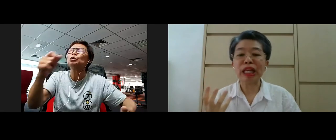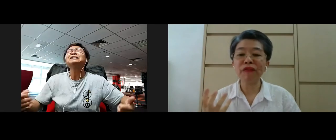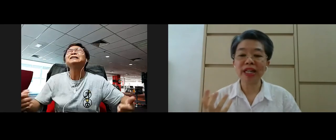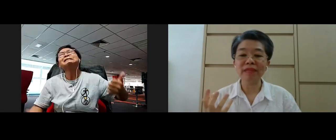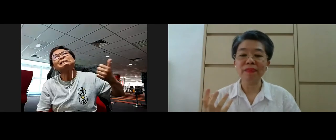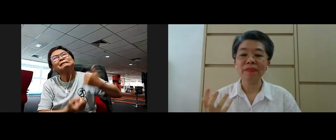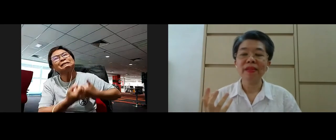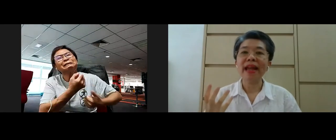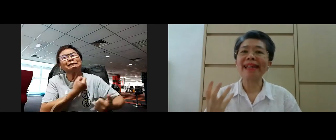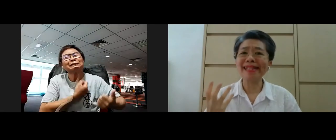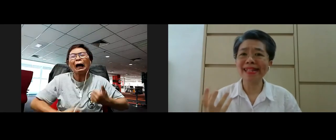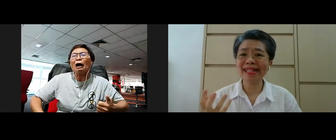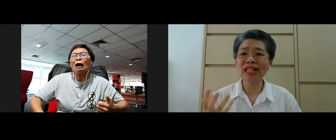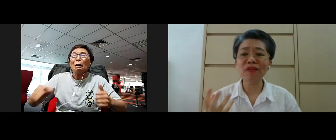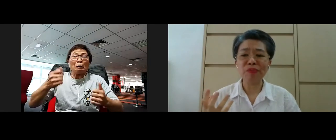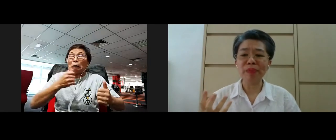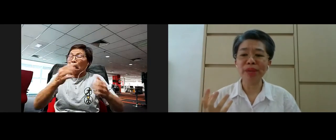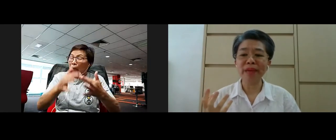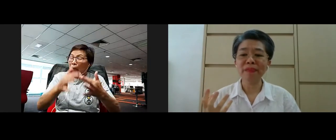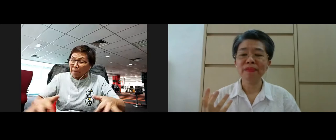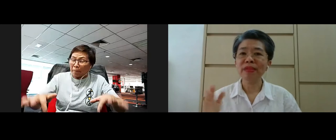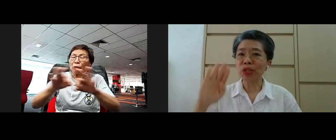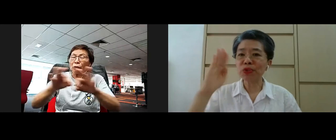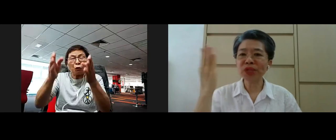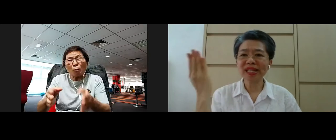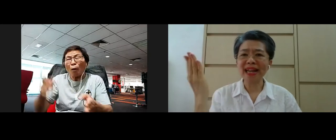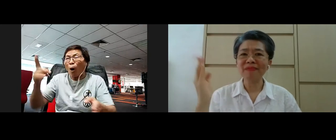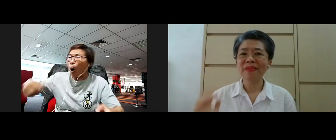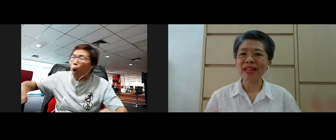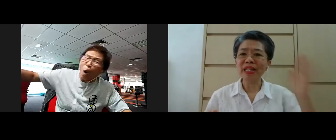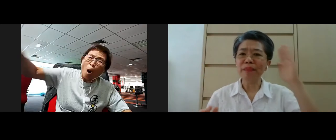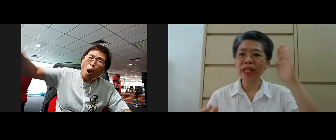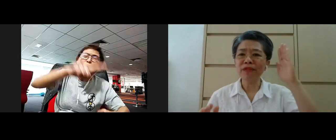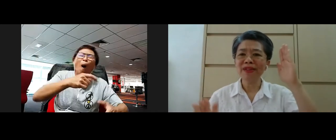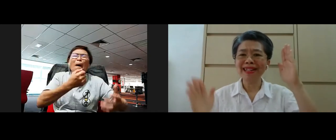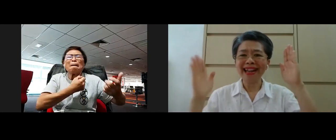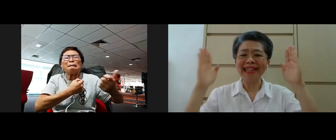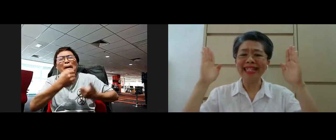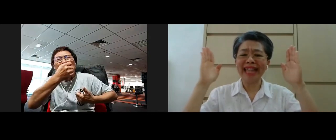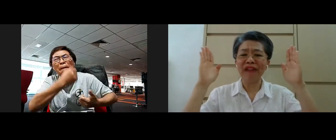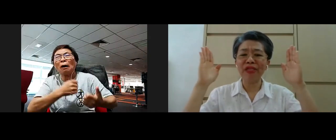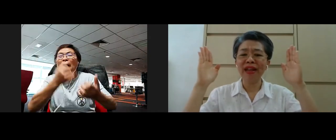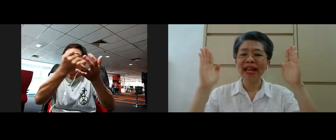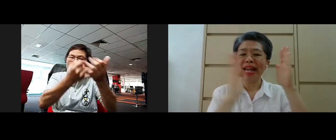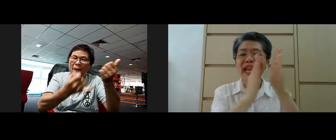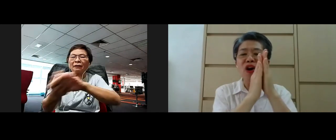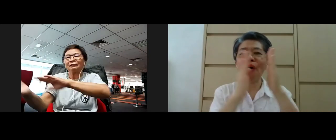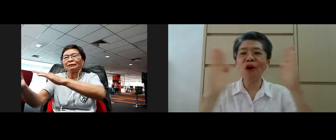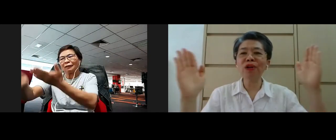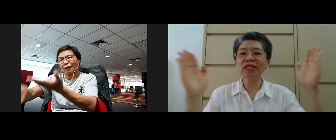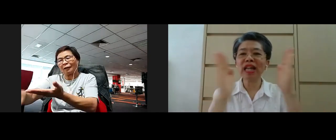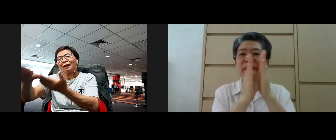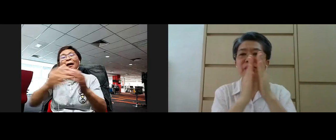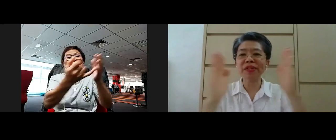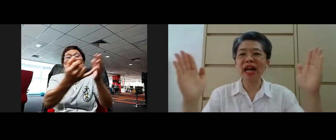significant existence of human being the two sides the birth and the death and